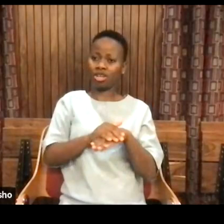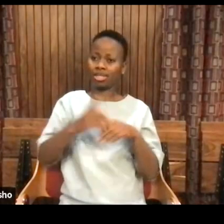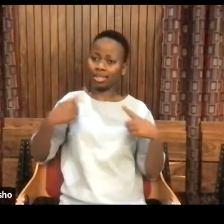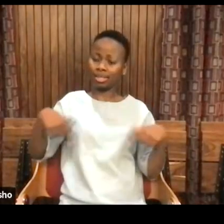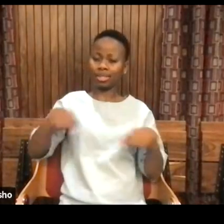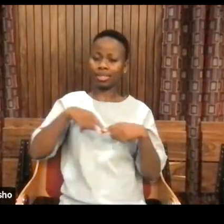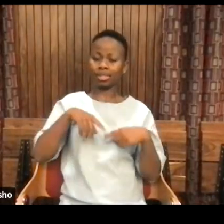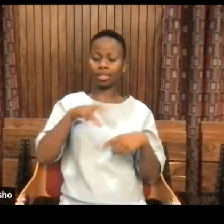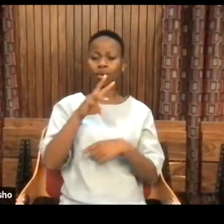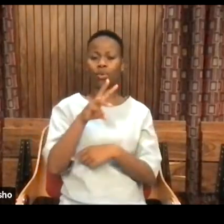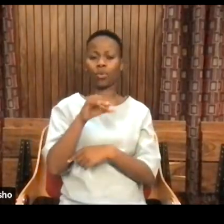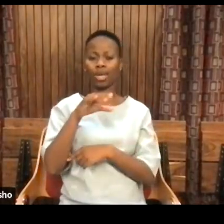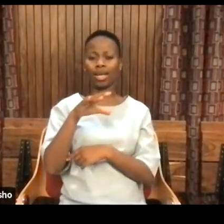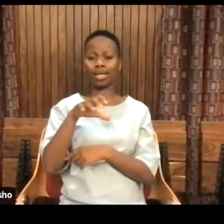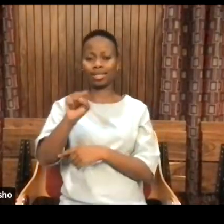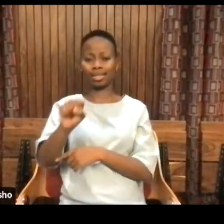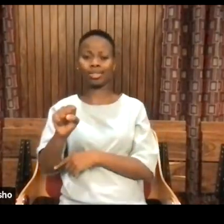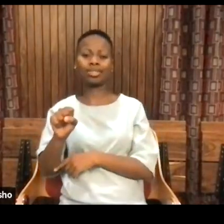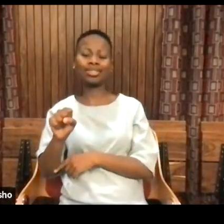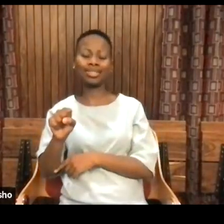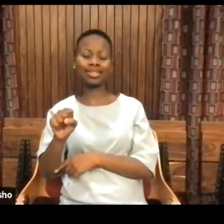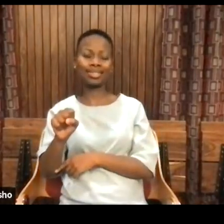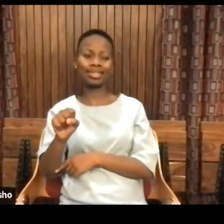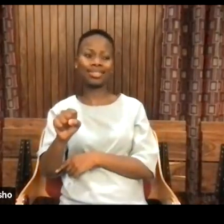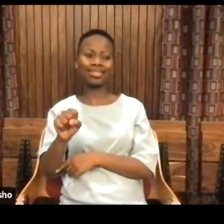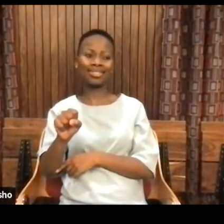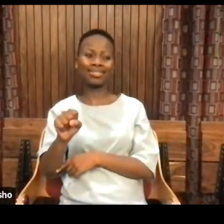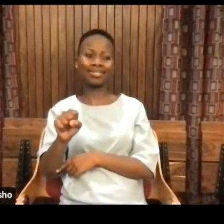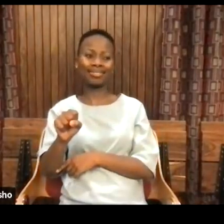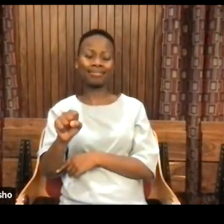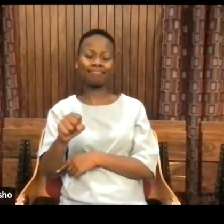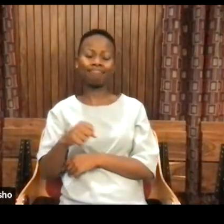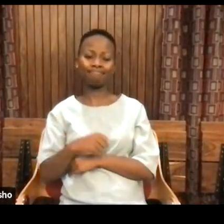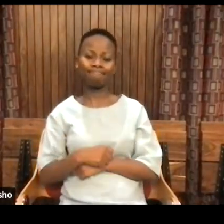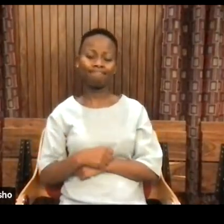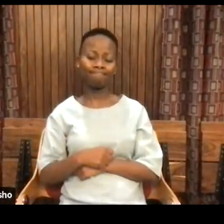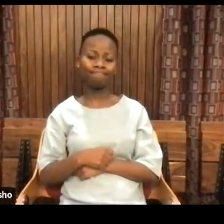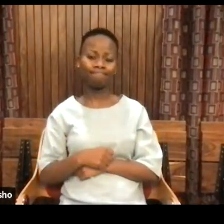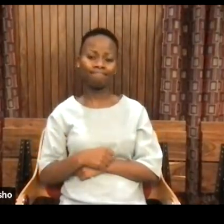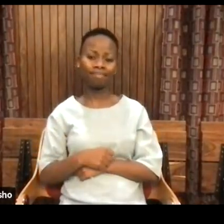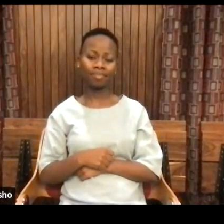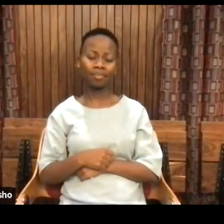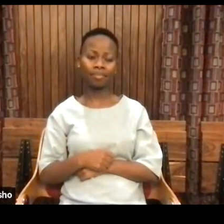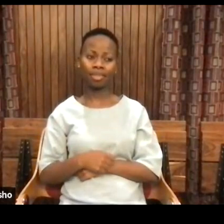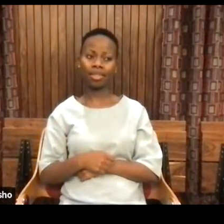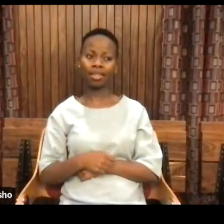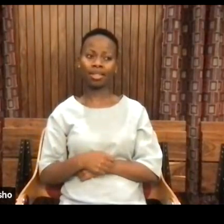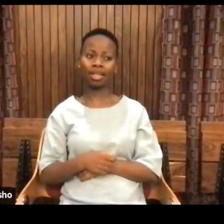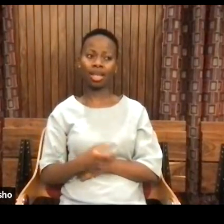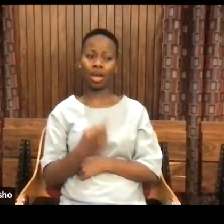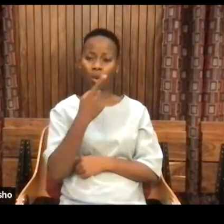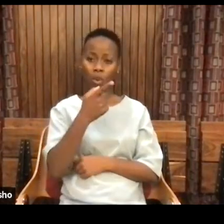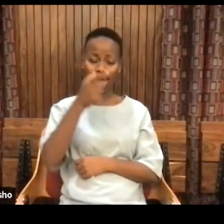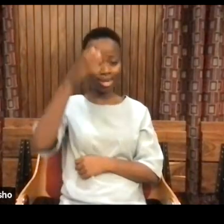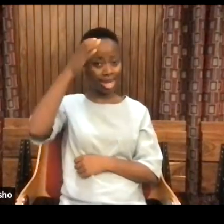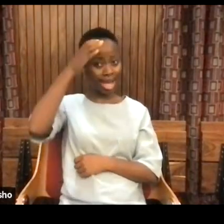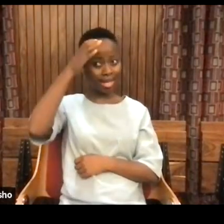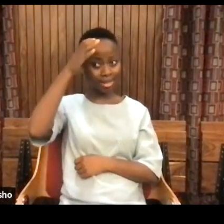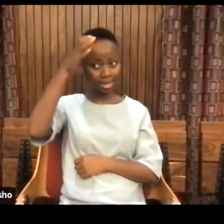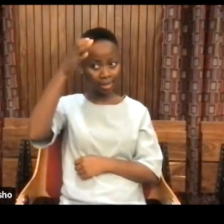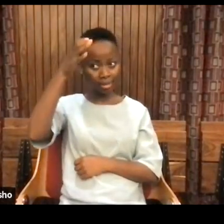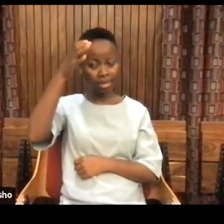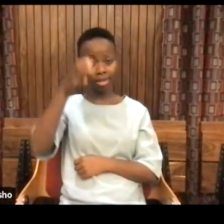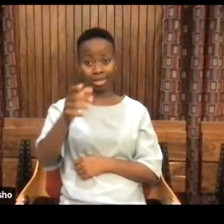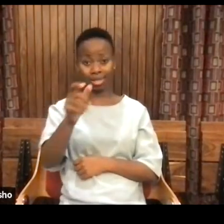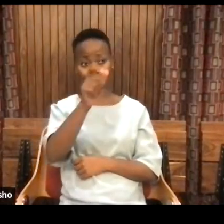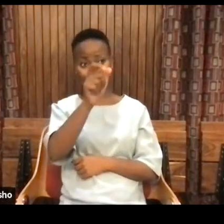WICADS and one of the academics that we can truly